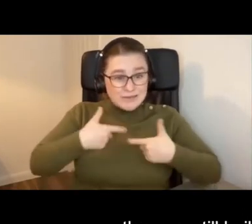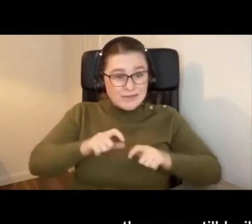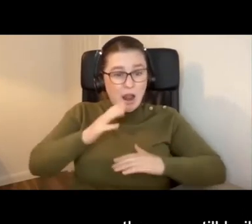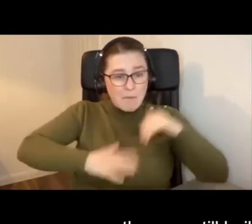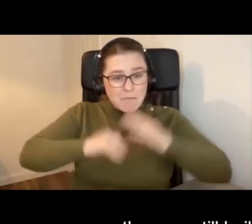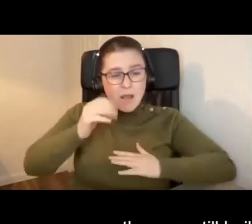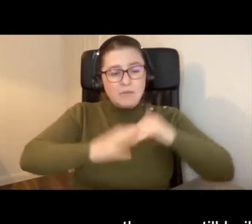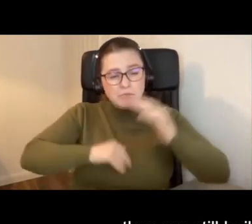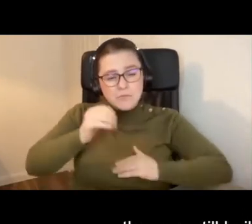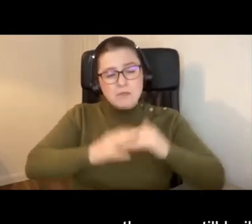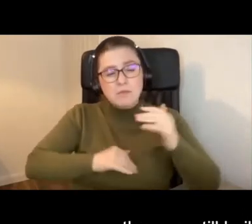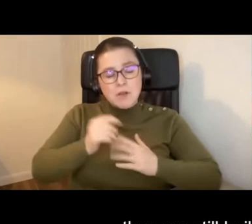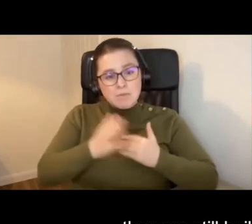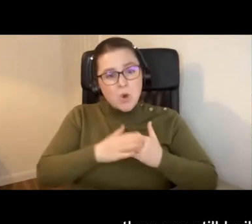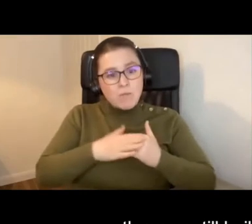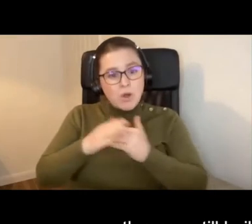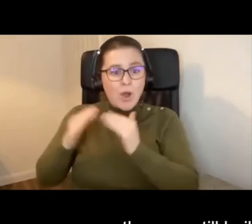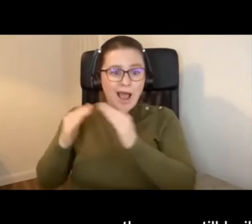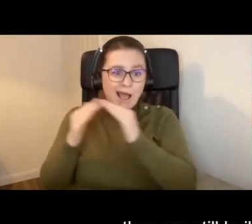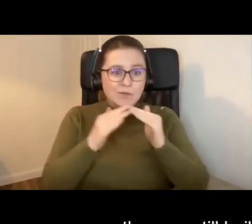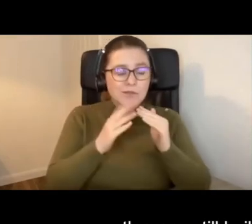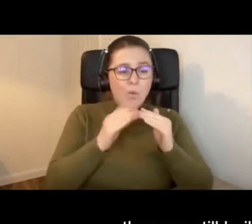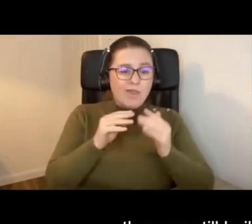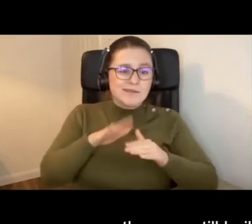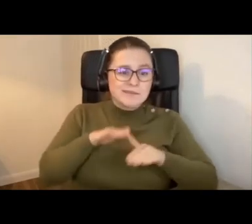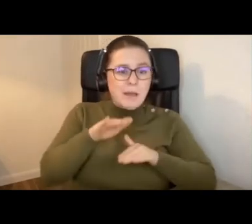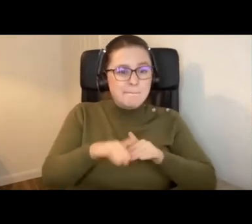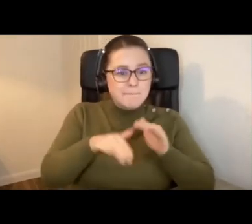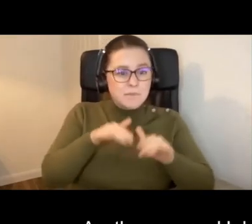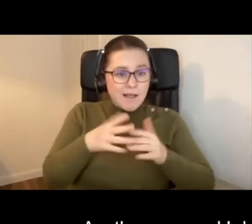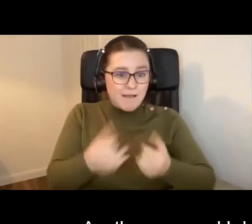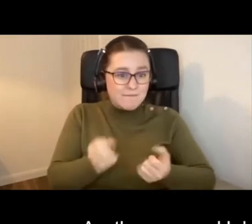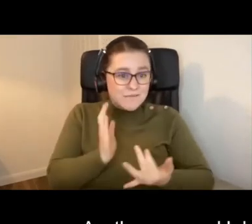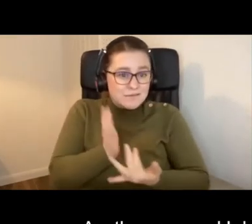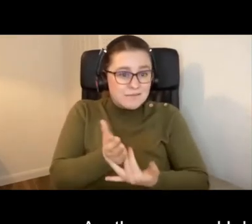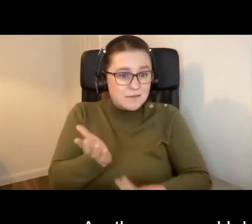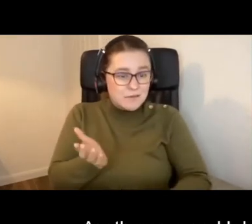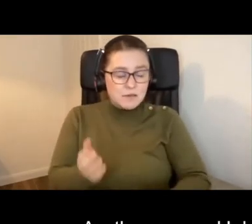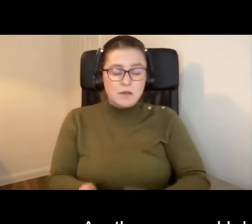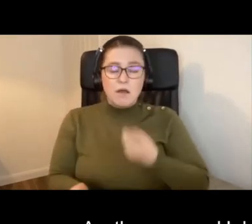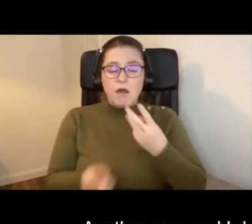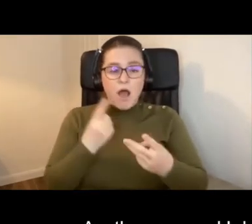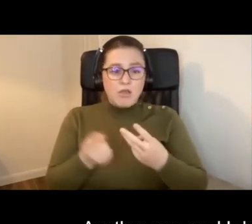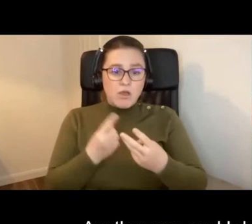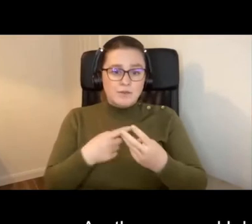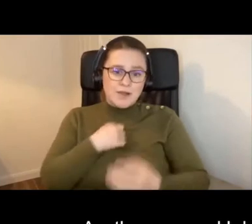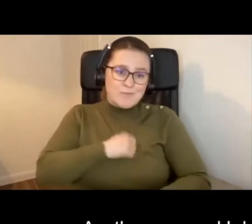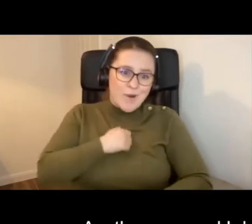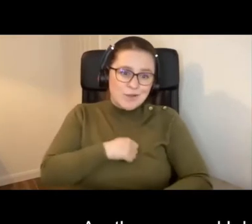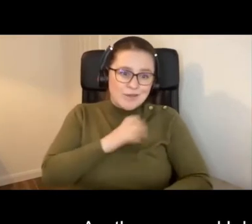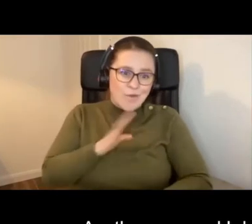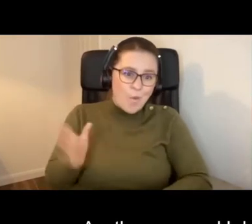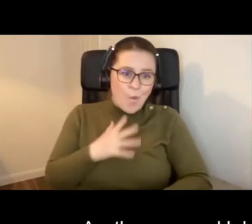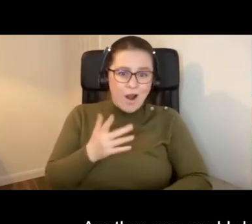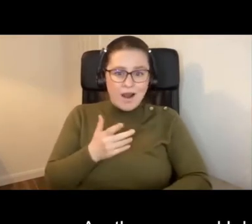homes with step access. That needs to stop. Another one, and I do apologize for all you